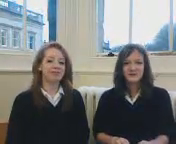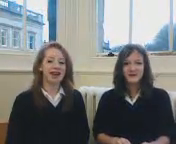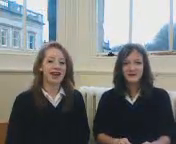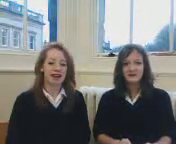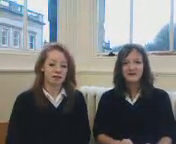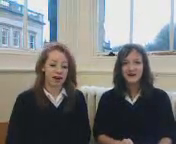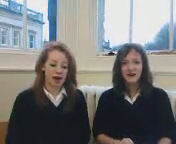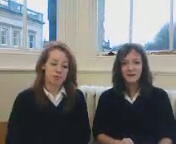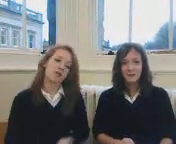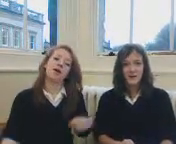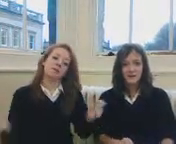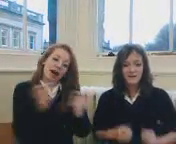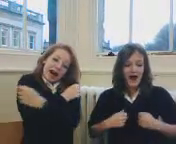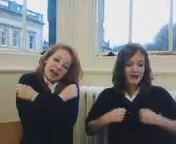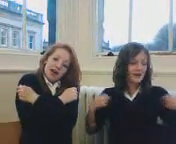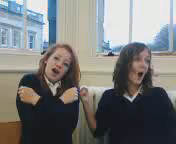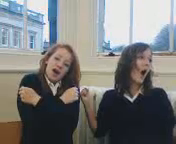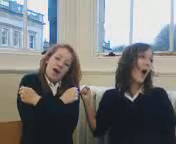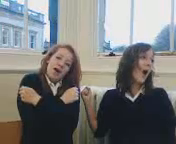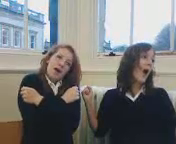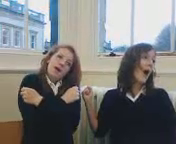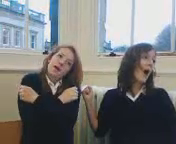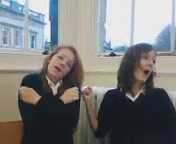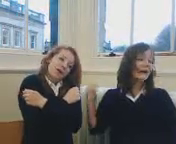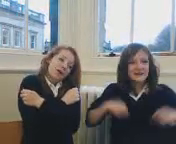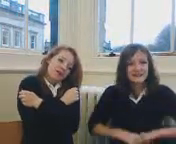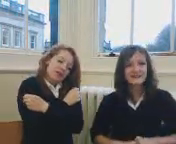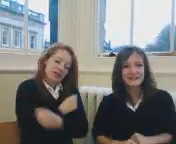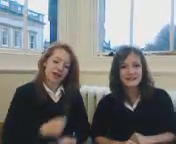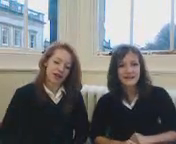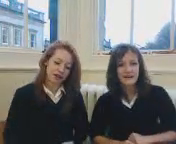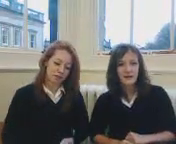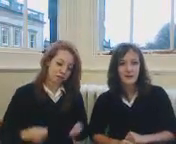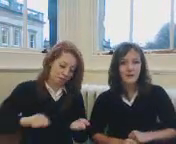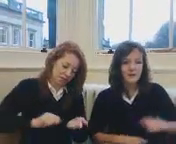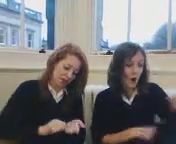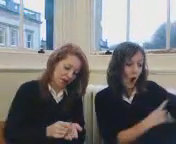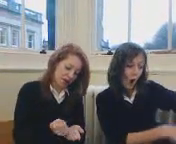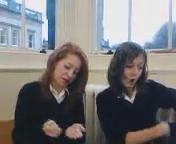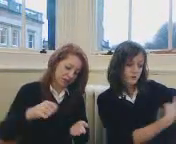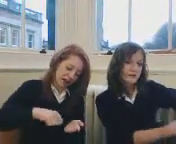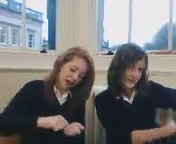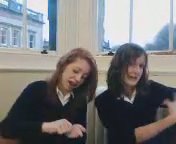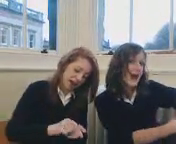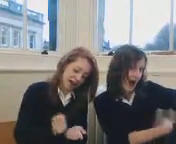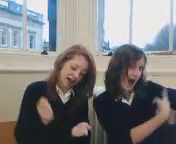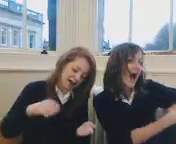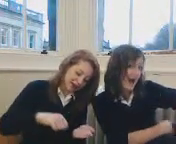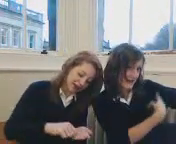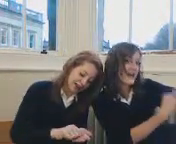I am born by cross, with golden lightning,